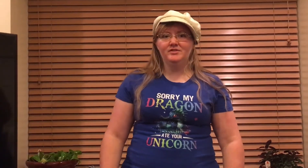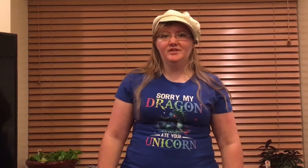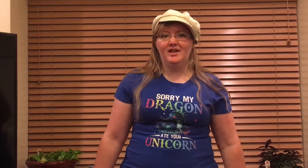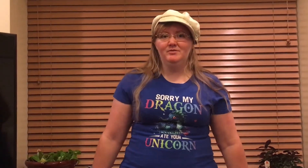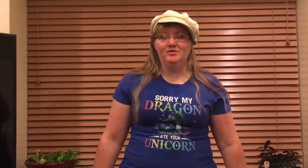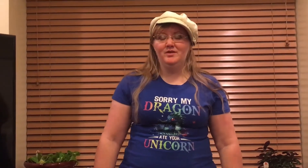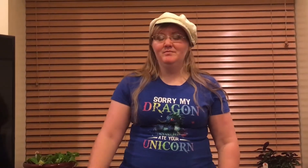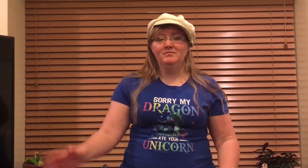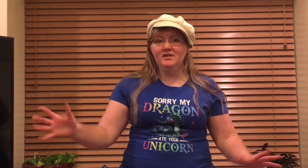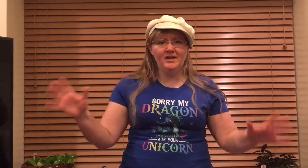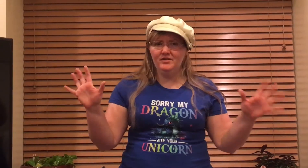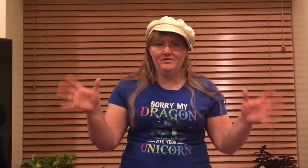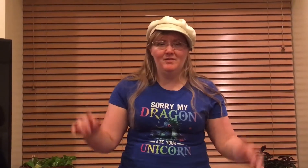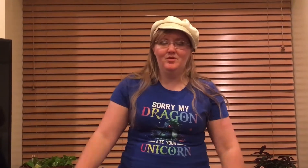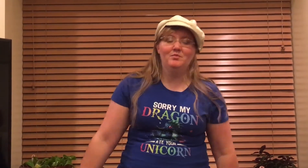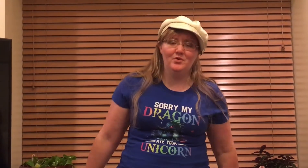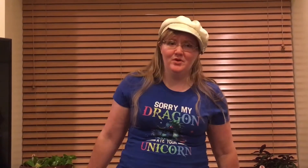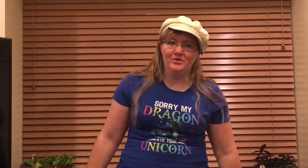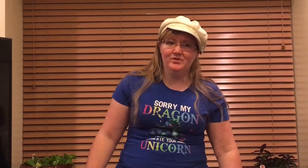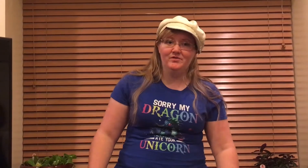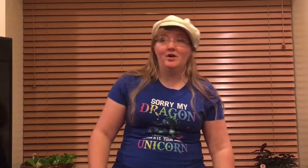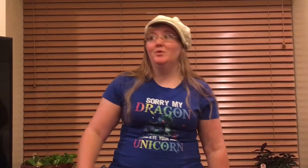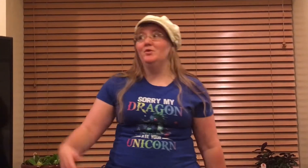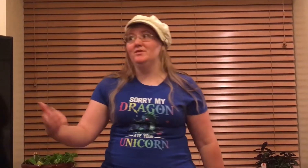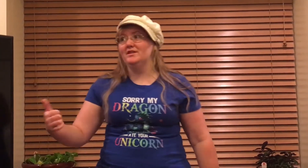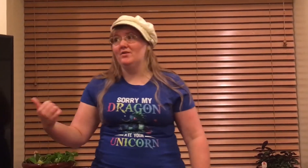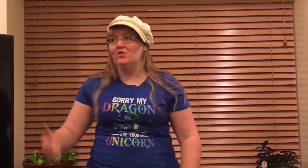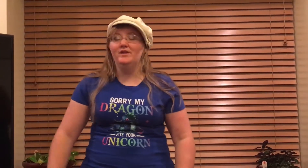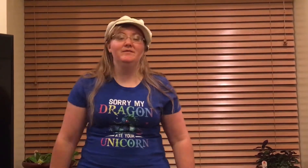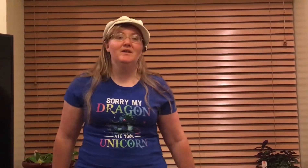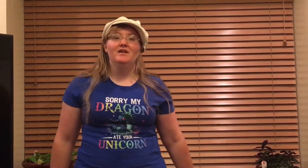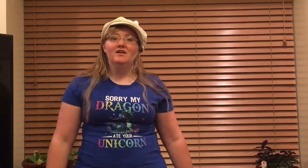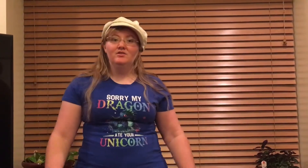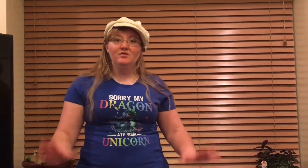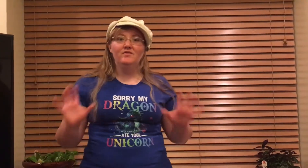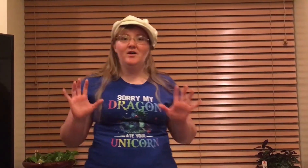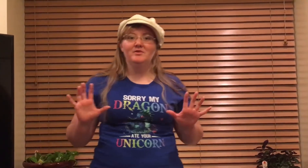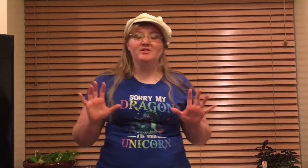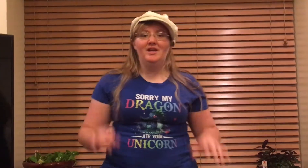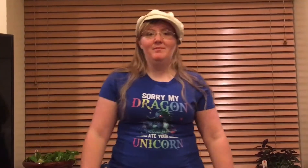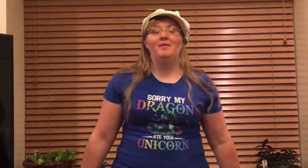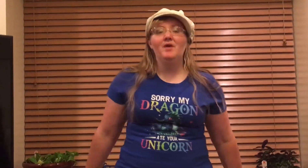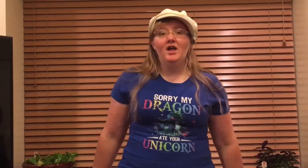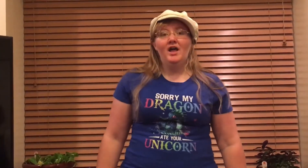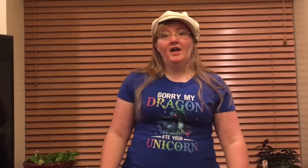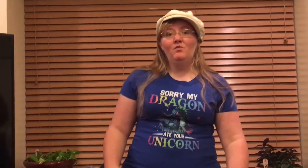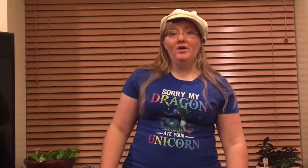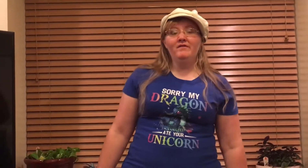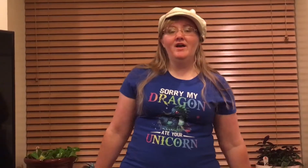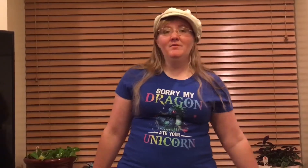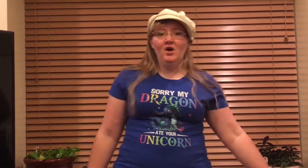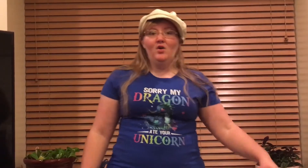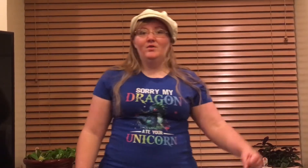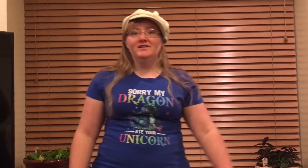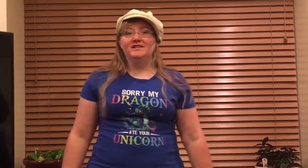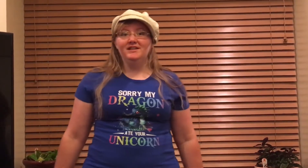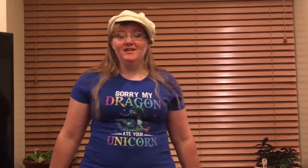came to him. Neither of them were the poor girl's farmer, who is now the queen. Two farmers came up, and one of them was leading